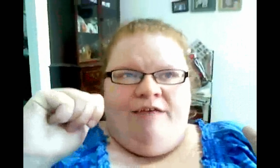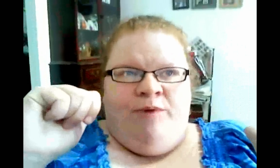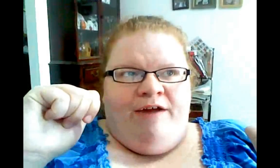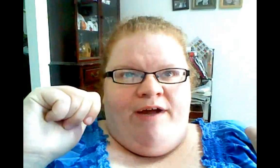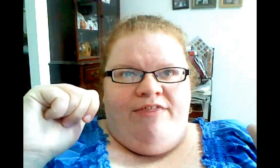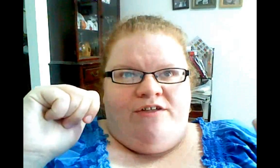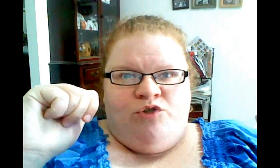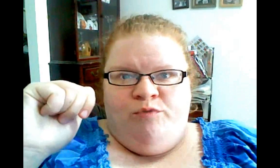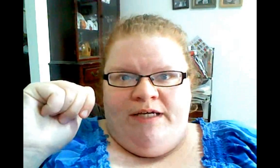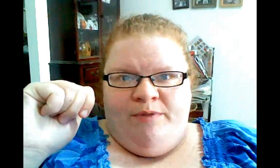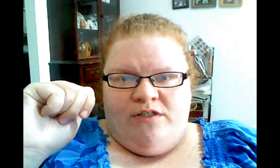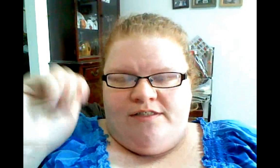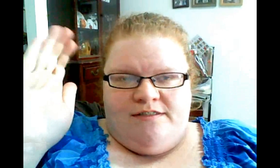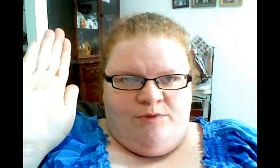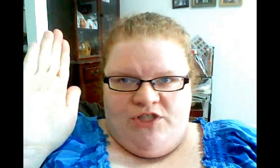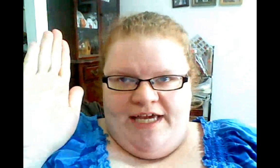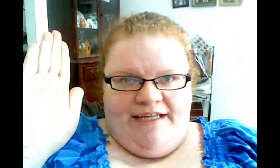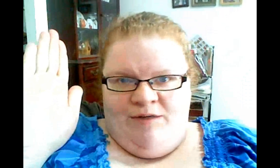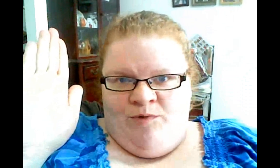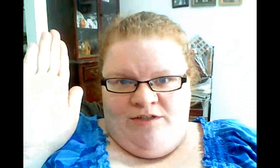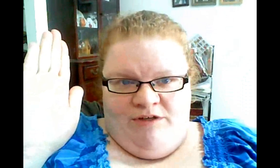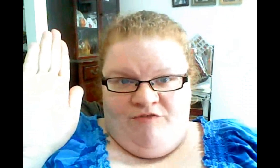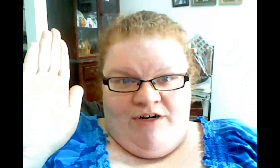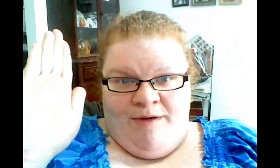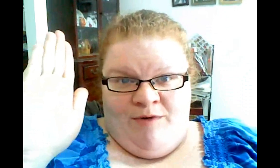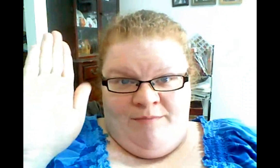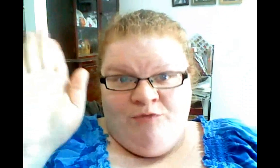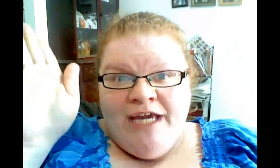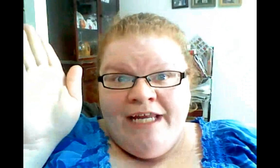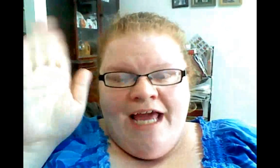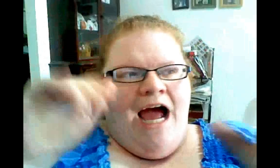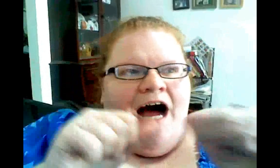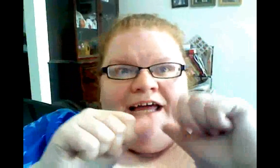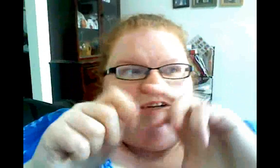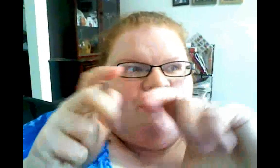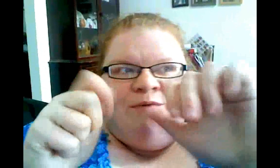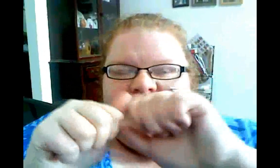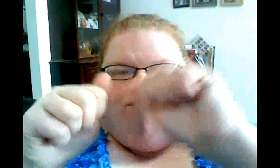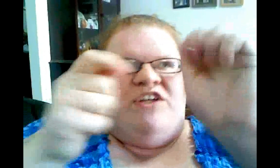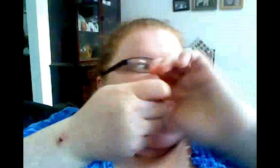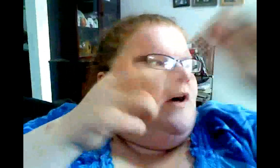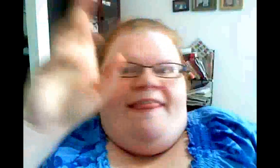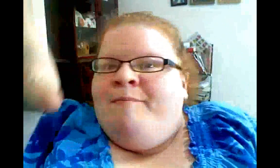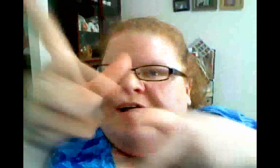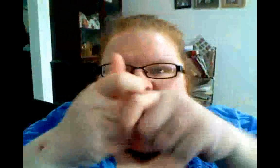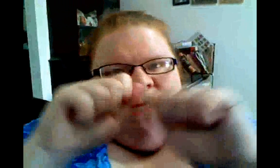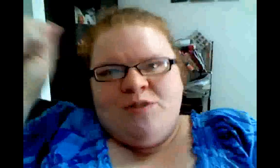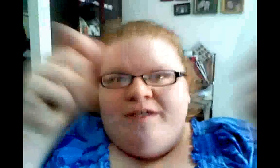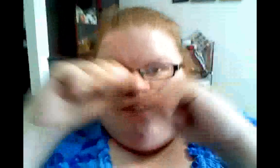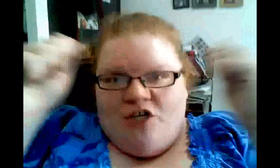When I read the True Blood books, which, again, I didn't want to read, but a friend of mine wanted me to read, I literally would, like, finish one and then pick up the next one and start